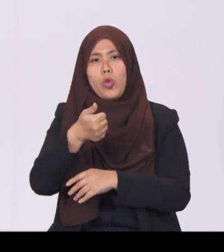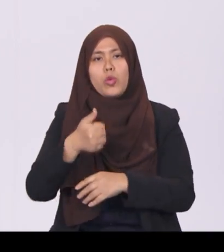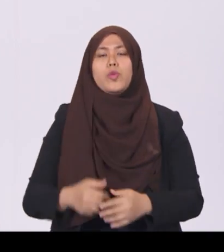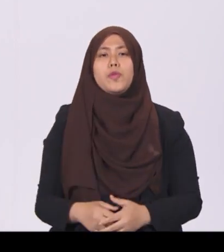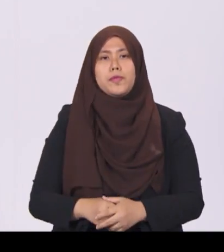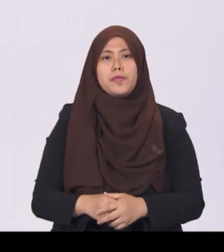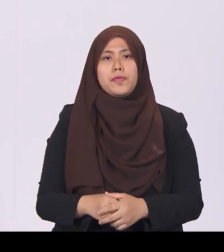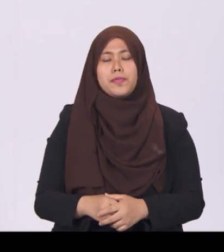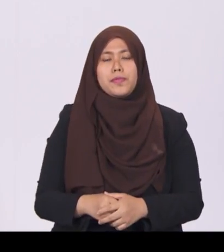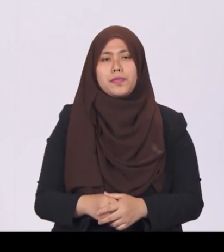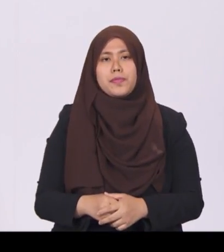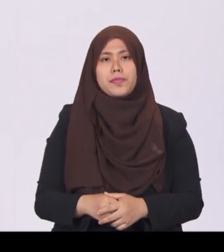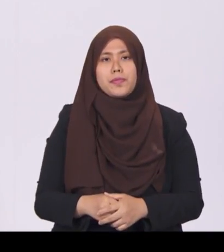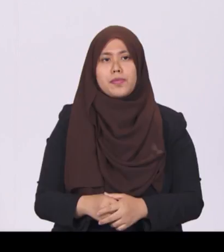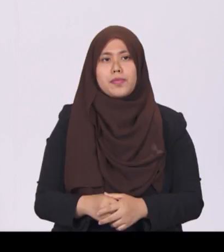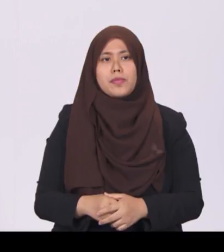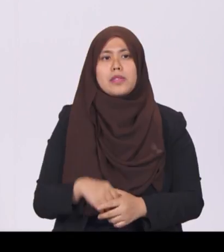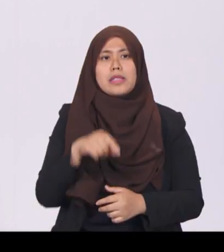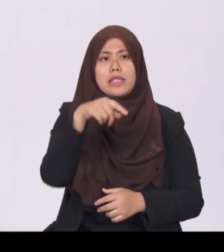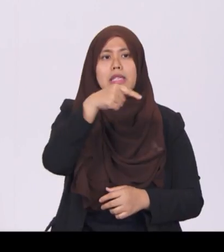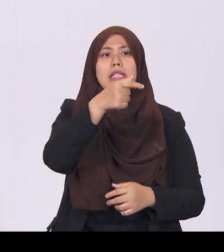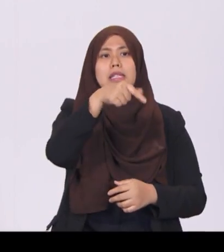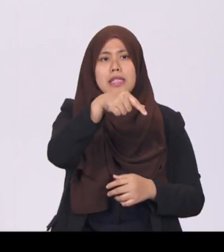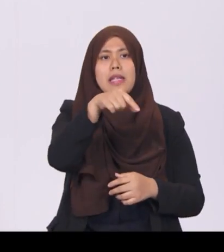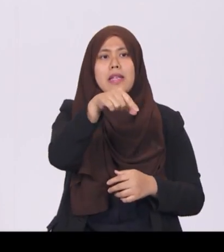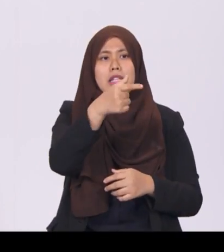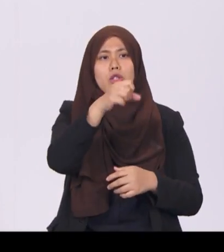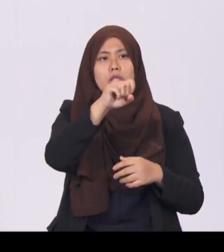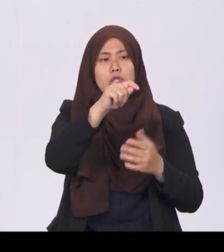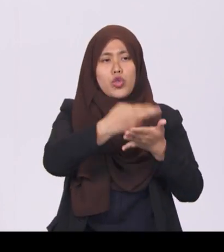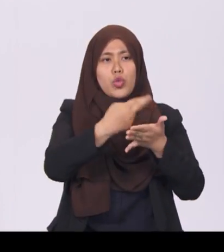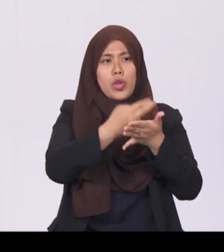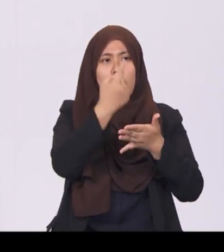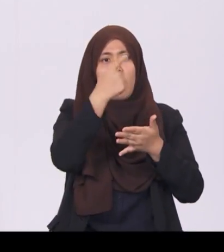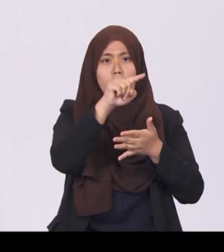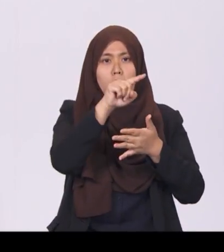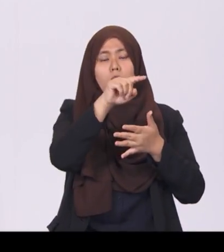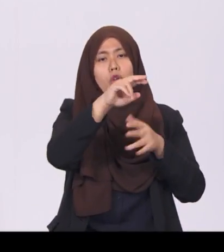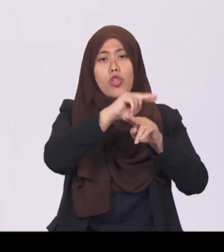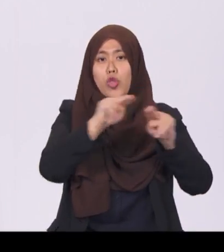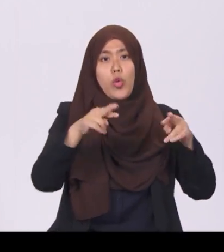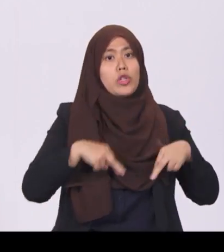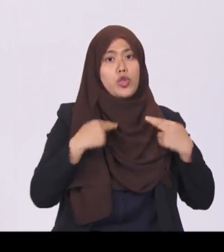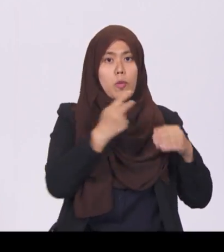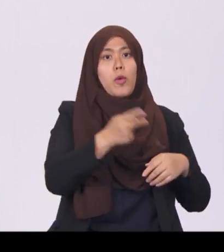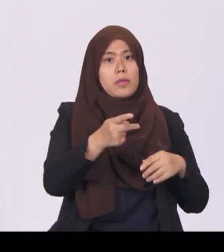The BSD rates for non-residential properties remain unchanged at 1% to 3%.